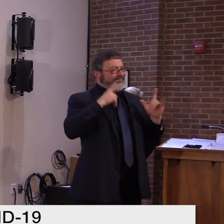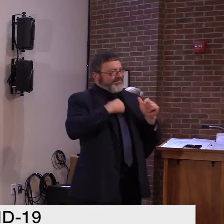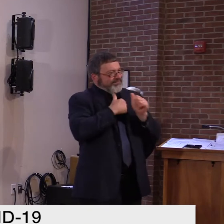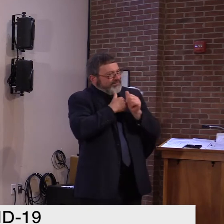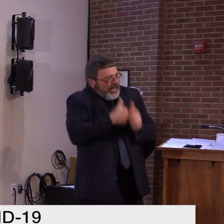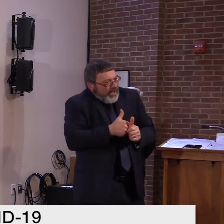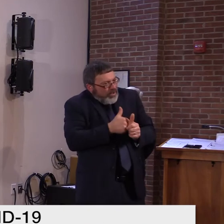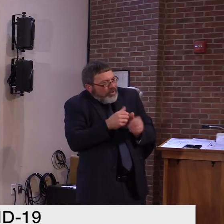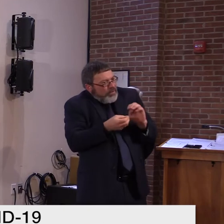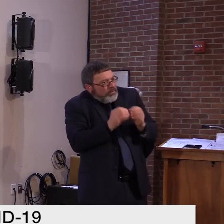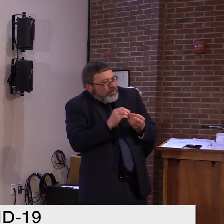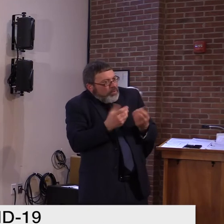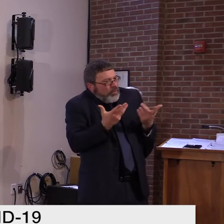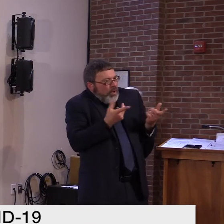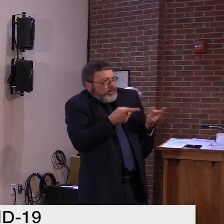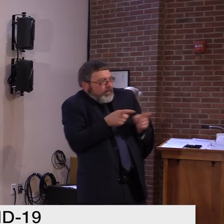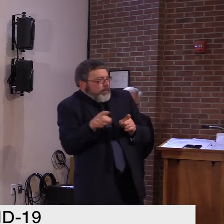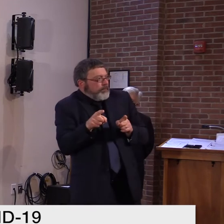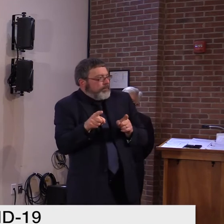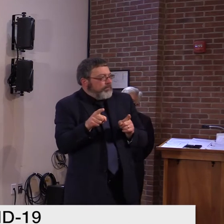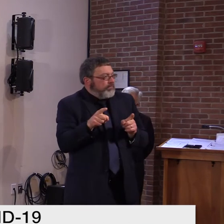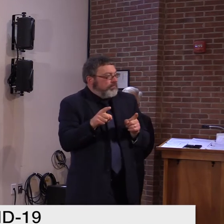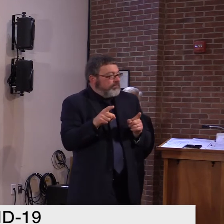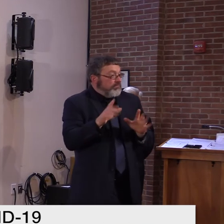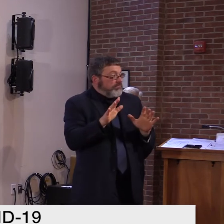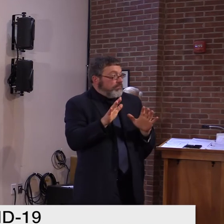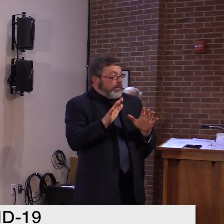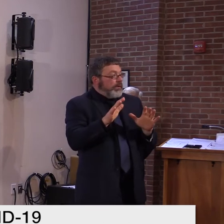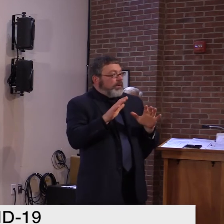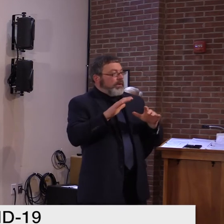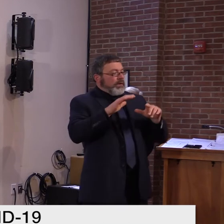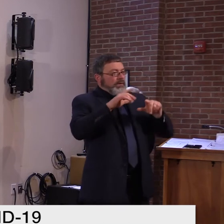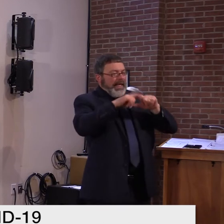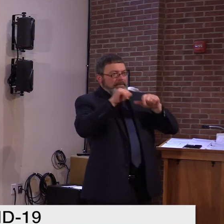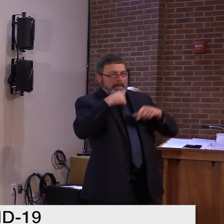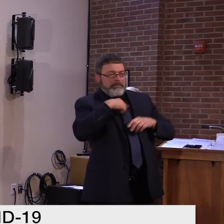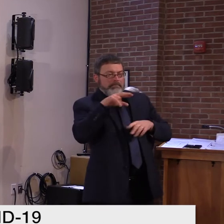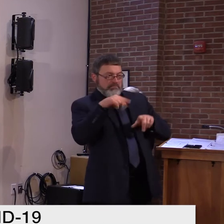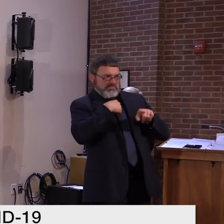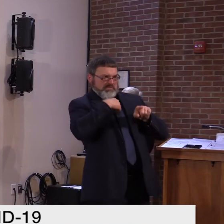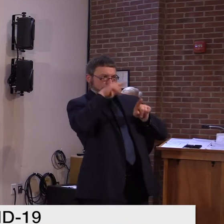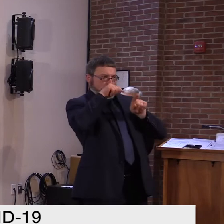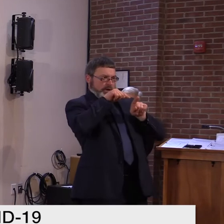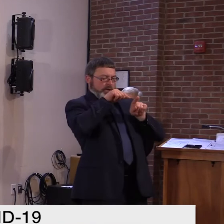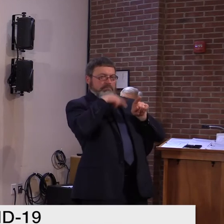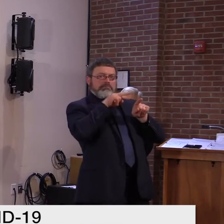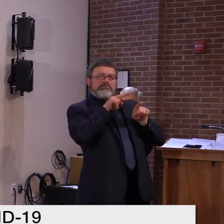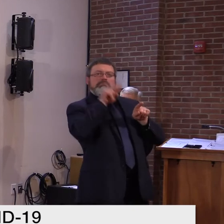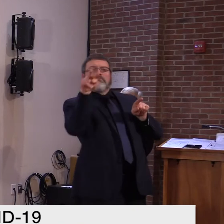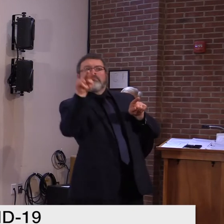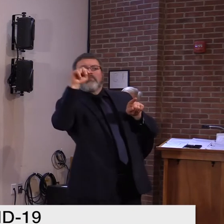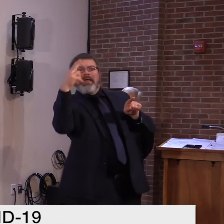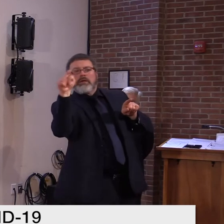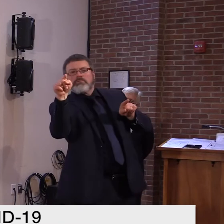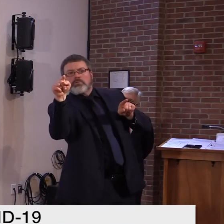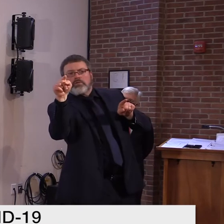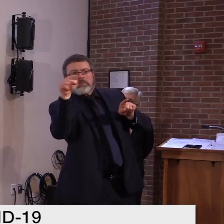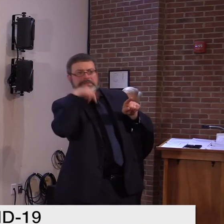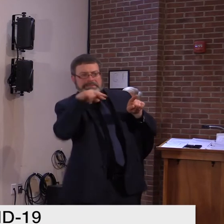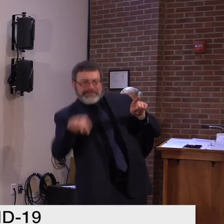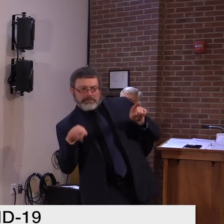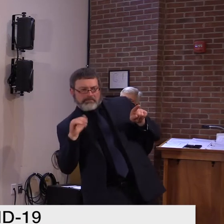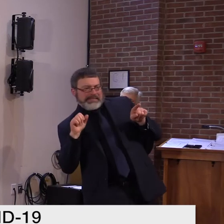happens outside our borders, as we're seeing in New York and New Hampshire and Massachusetts and so forth.